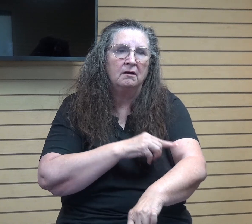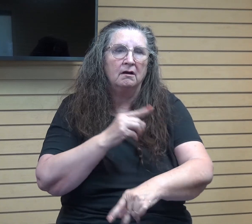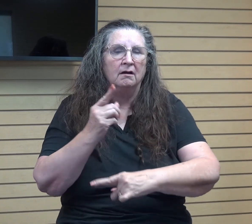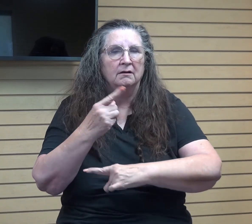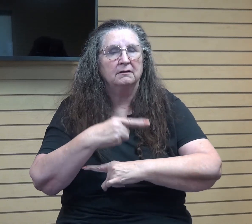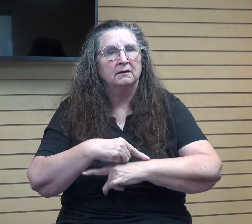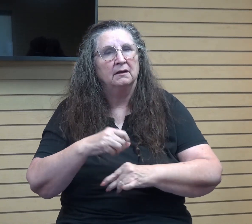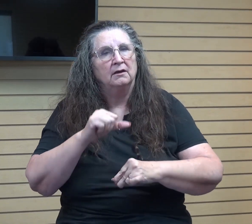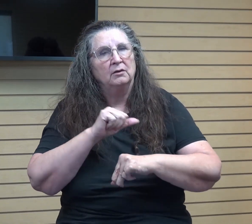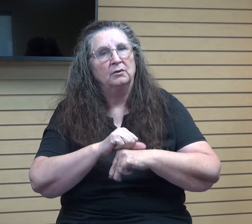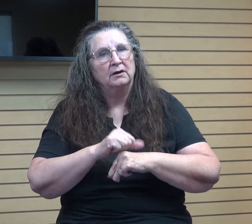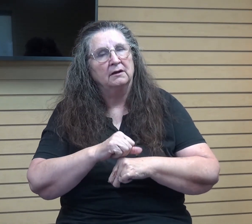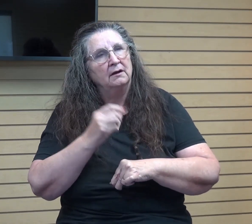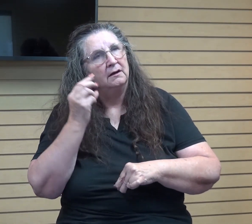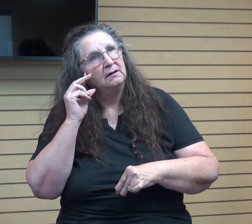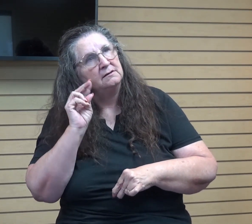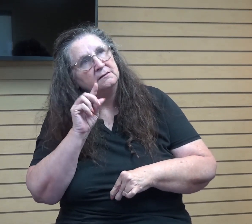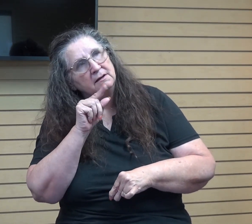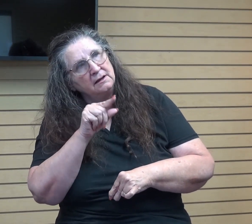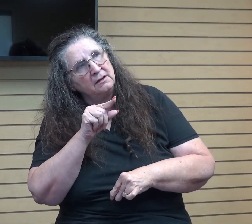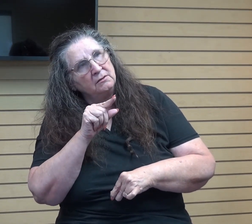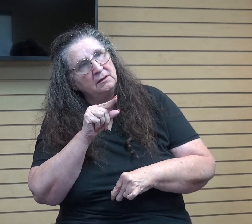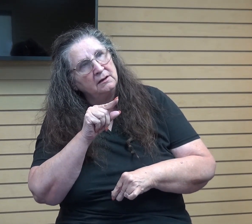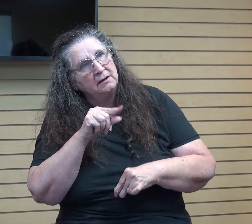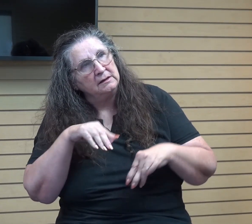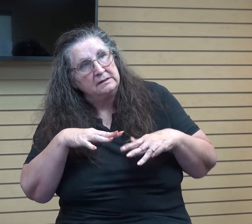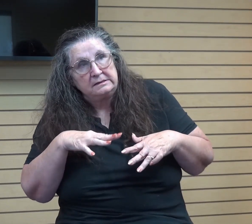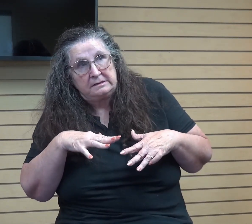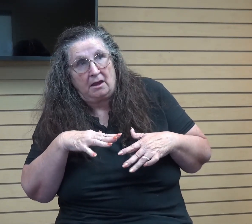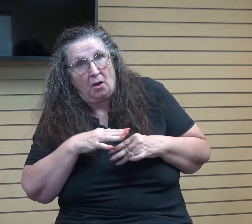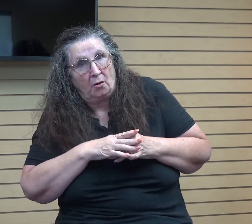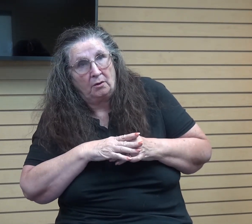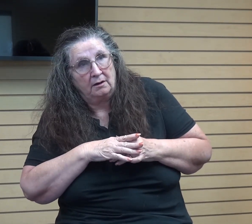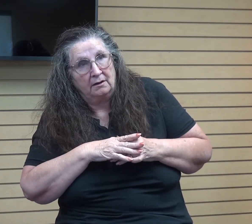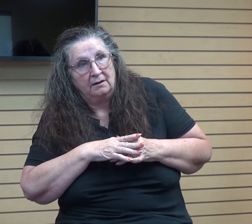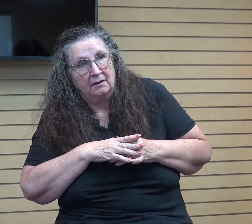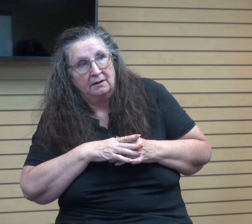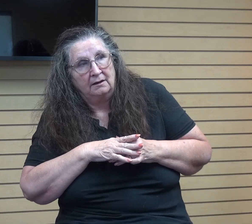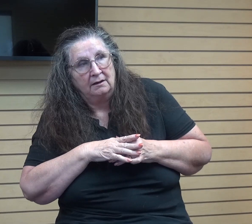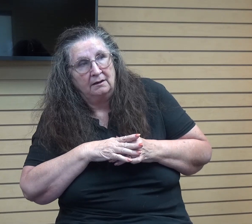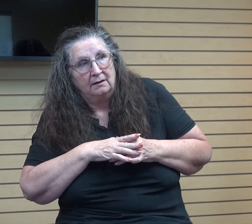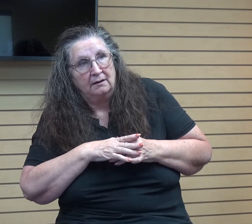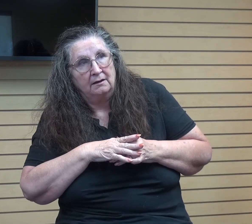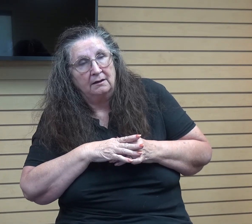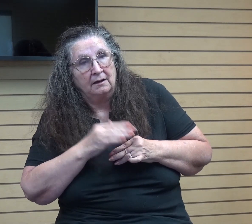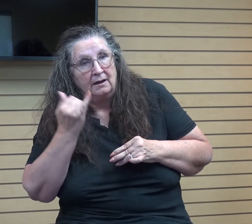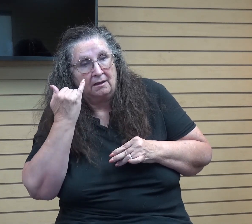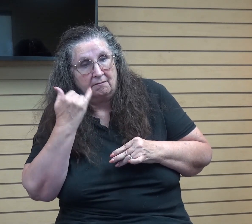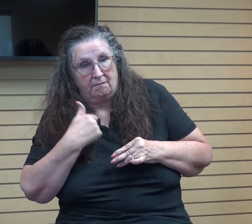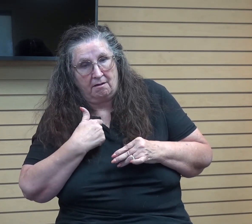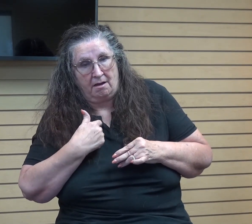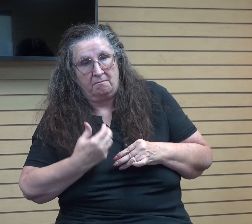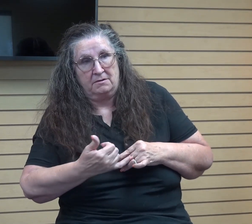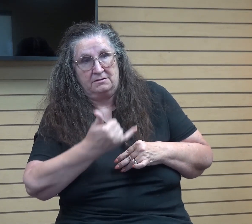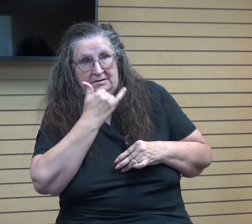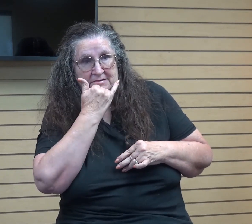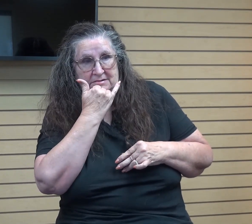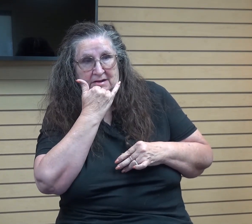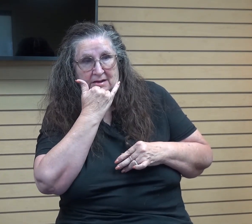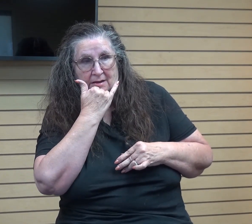as very scary. I saw him as if I ever messed up in front of him. That was it. I'm a